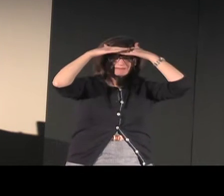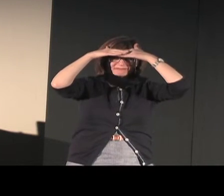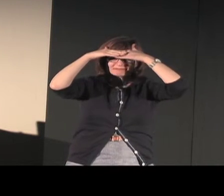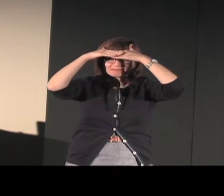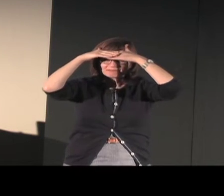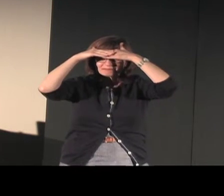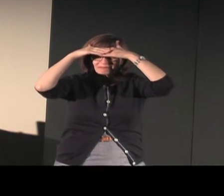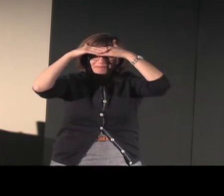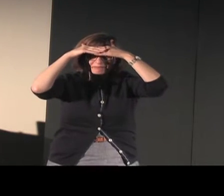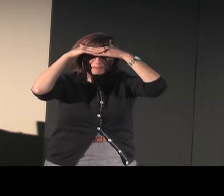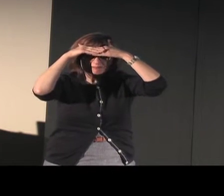share with us?